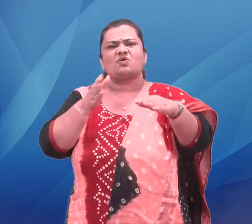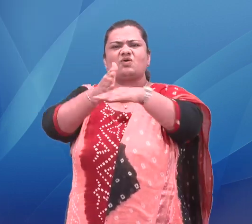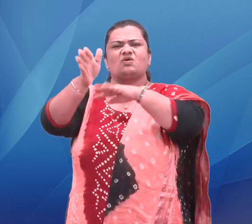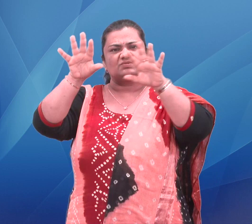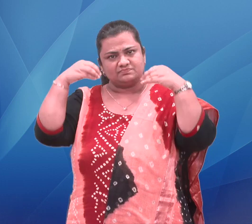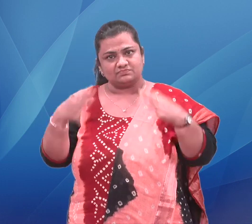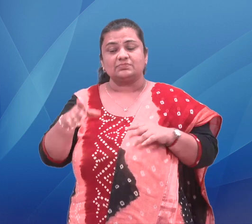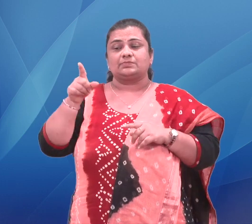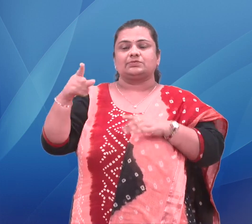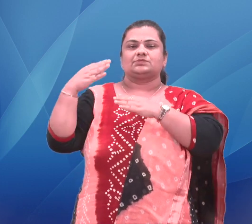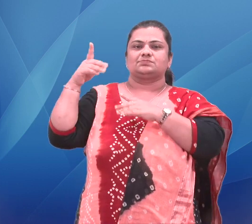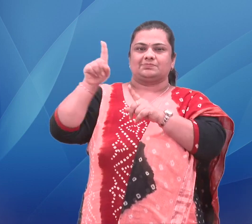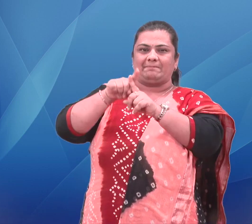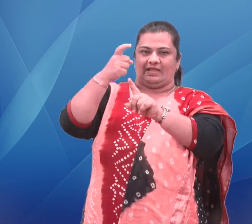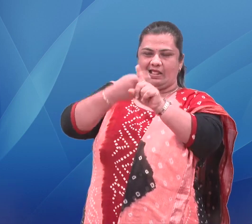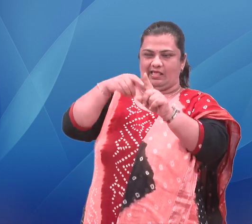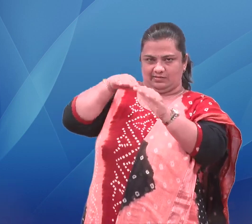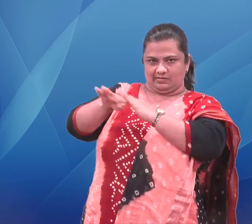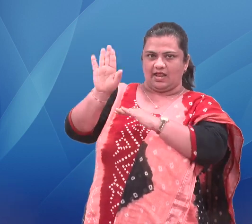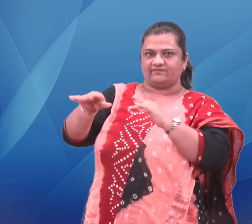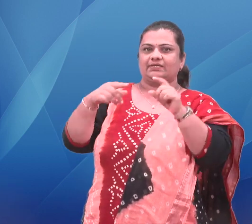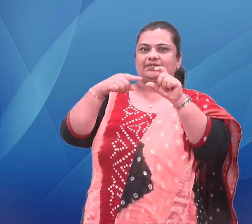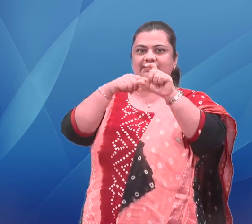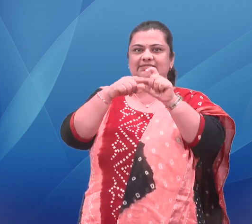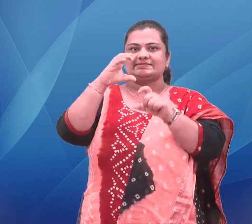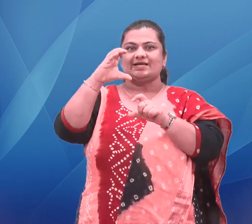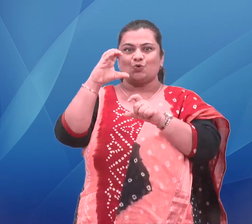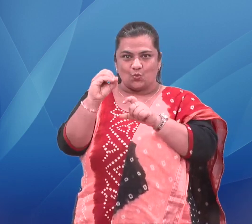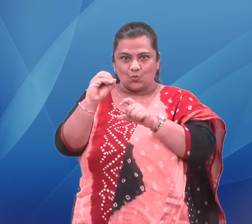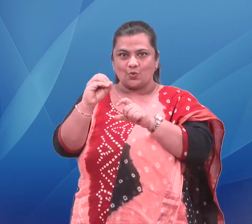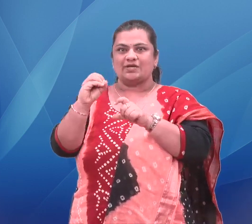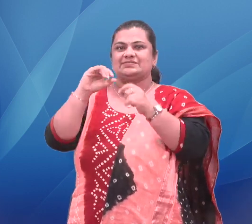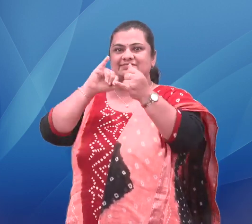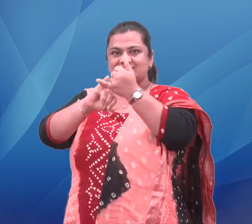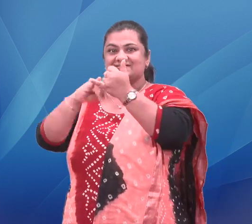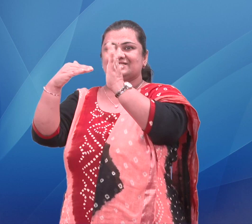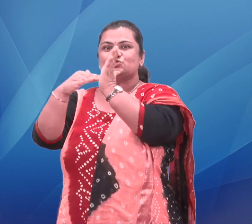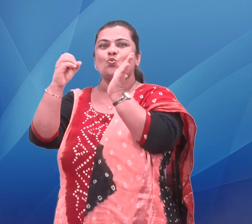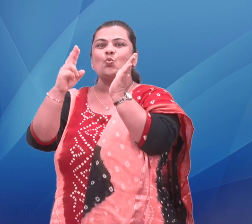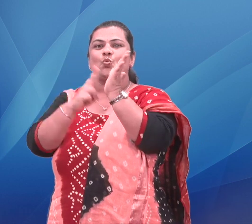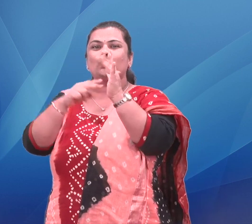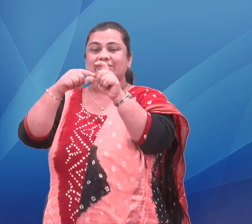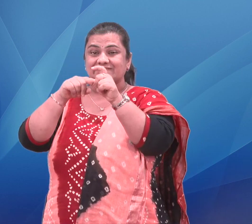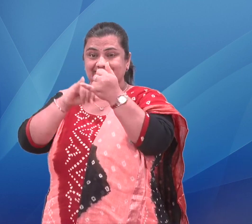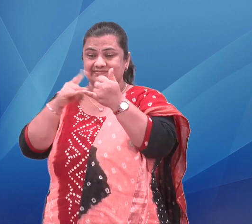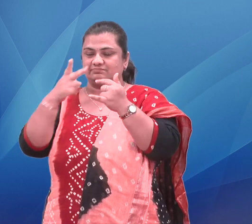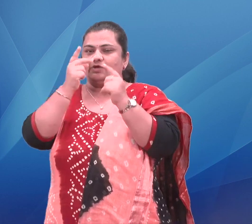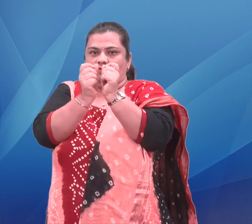The exercise has become relevant in the wake of allegations that prohibited activities including quarrying are